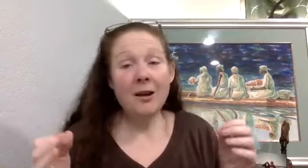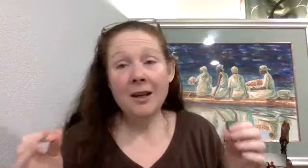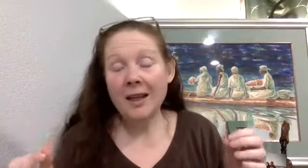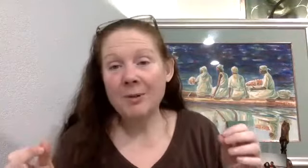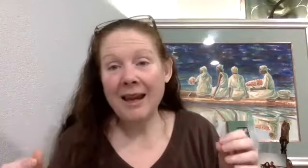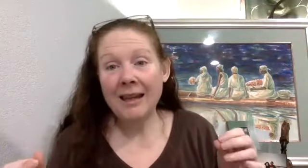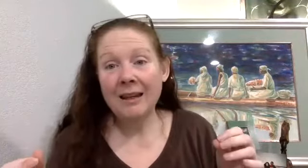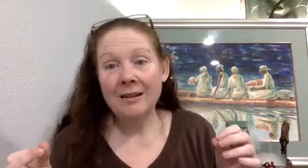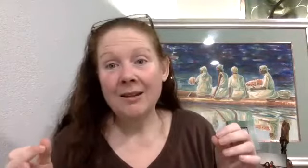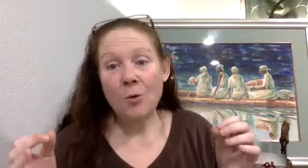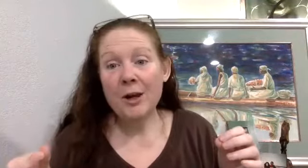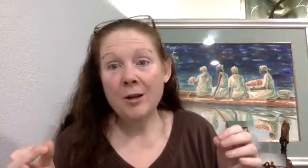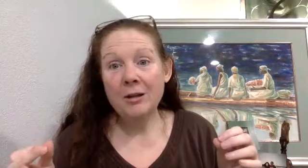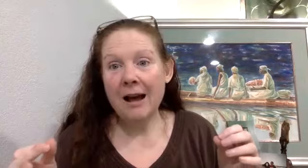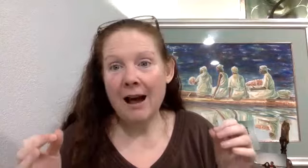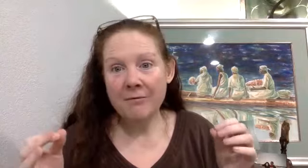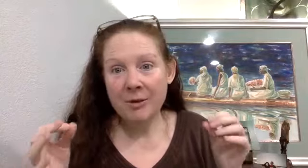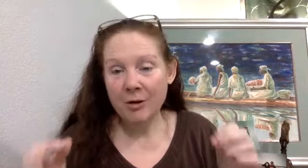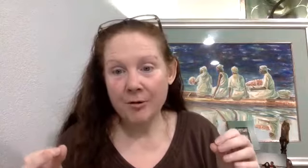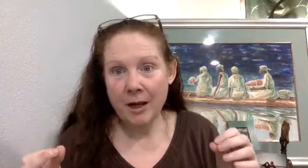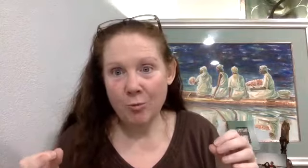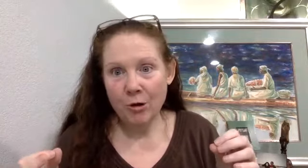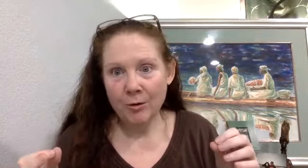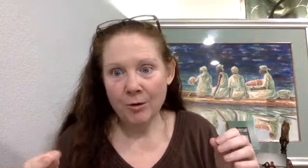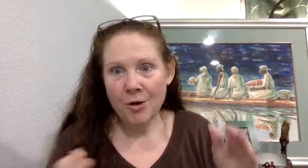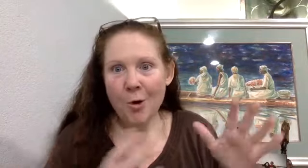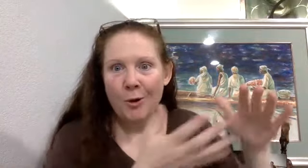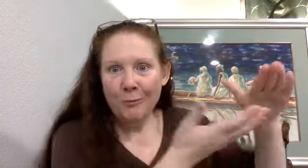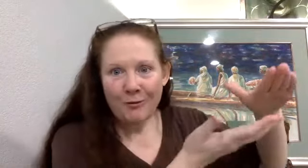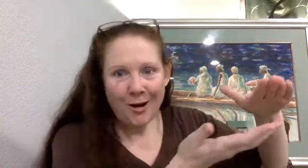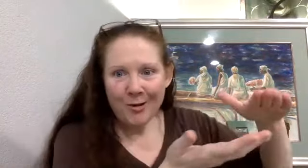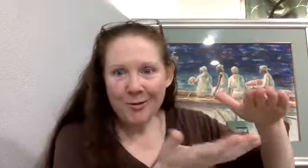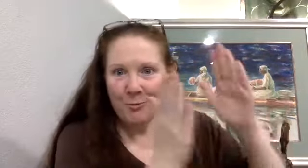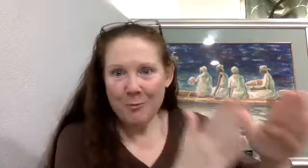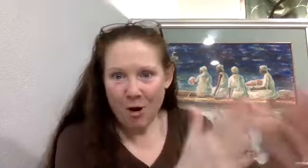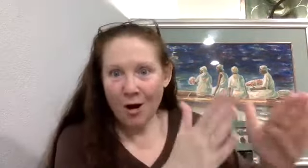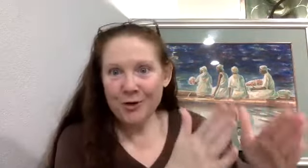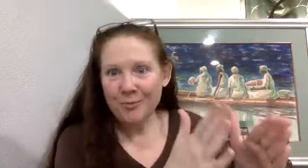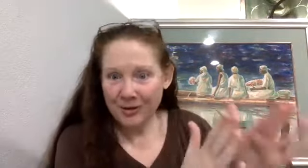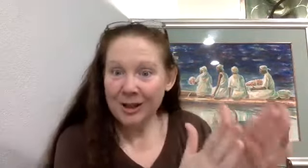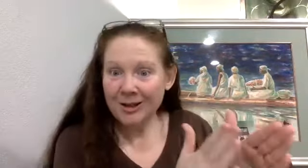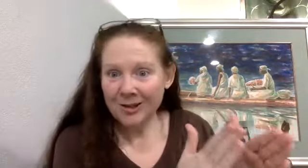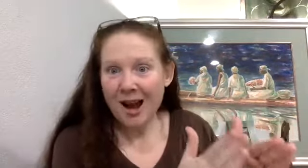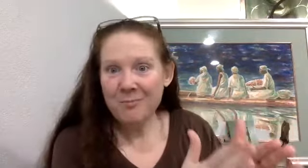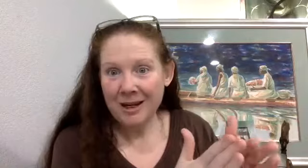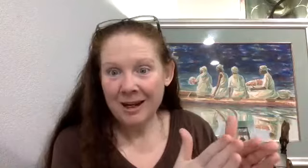going to keep taking oil out of the earth anymore. We've, we've got all cars are basically going to stop being